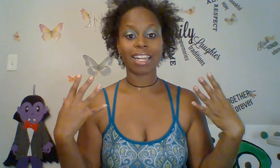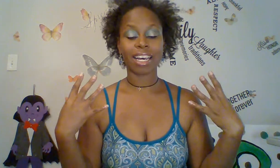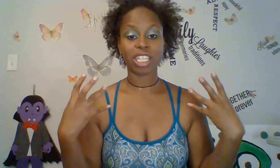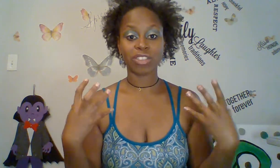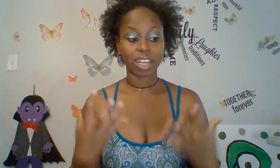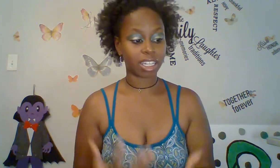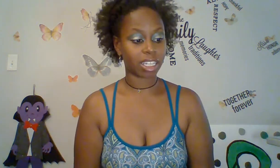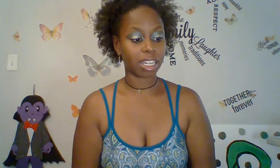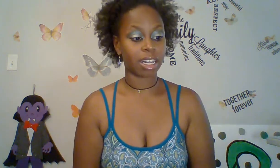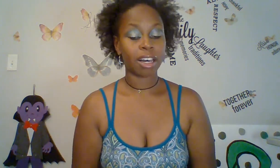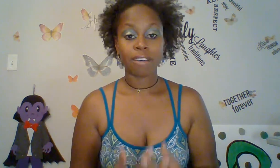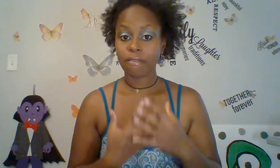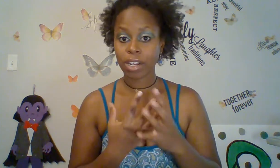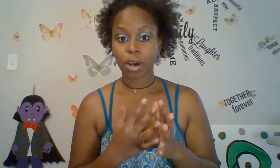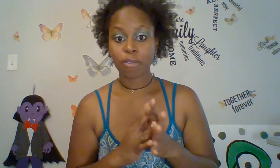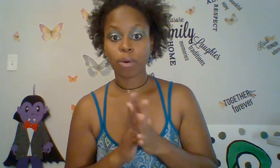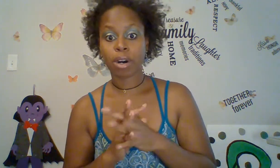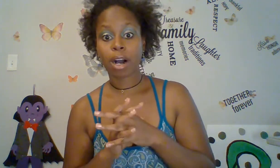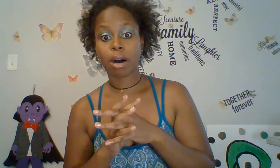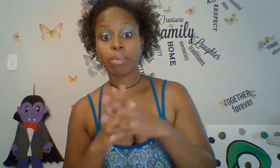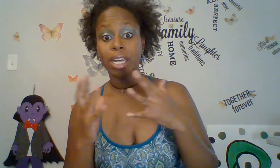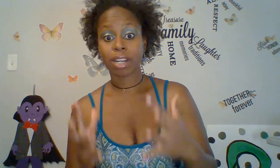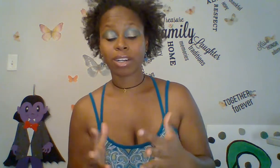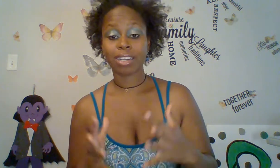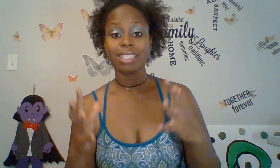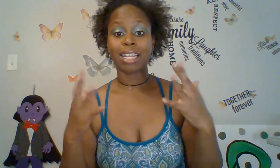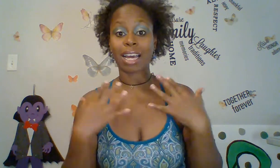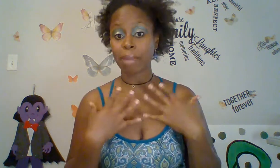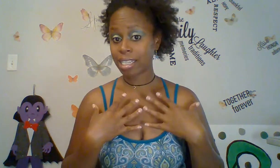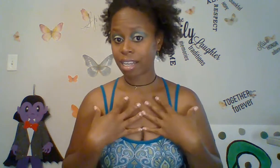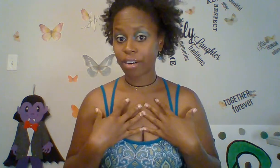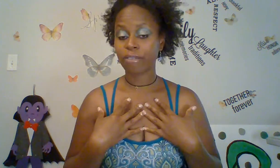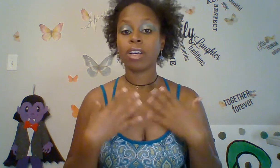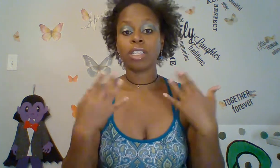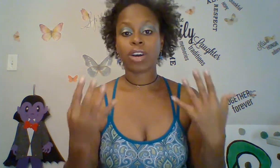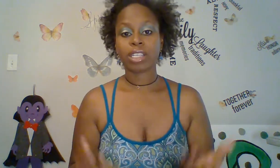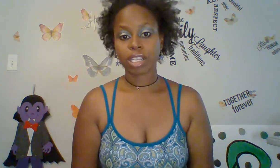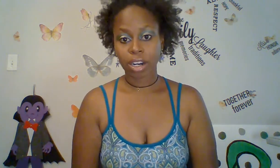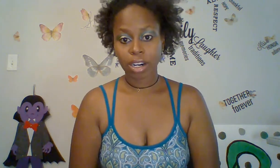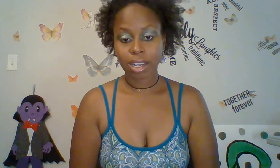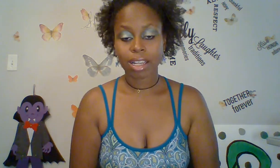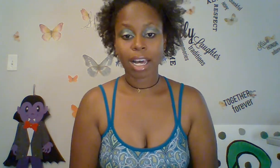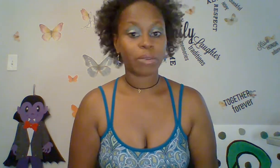introduction video for beginners like myself trying to learn the language